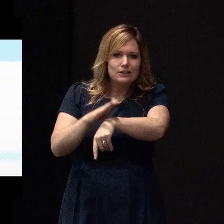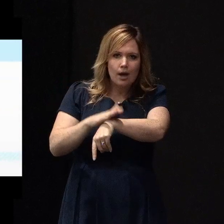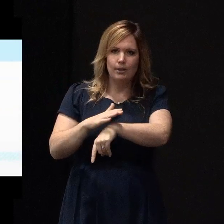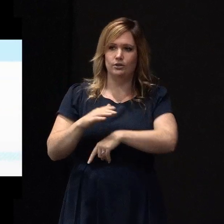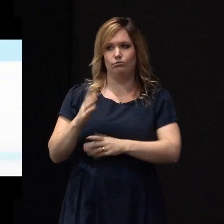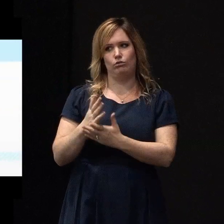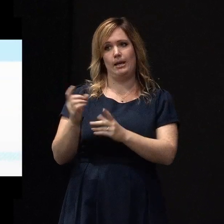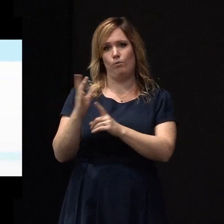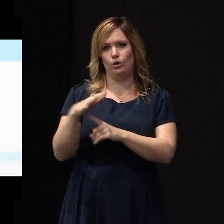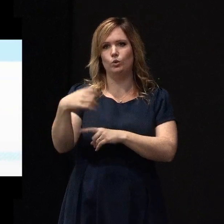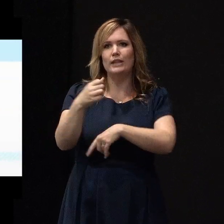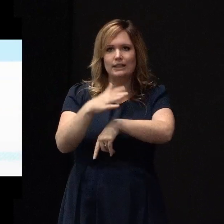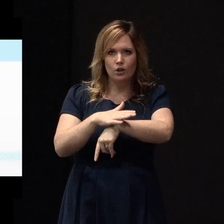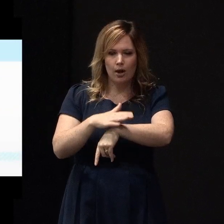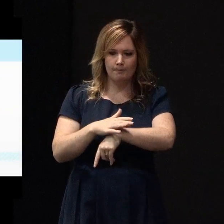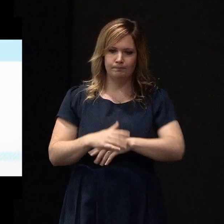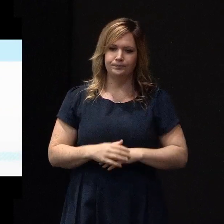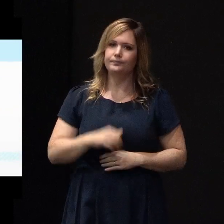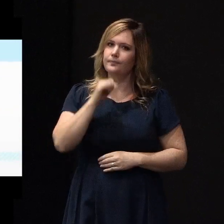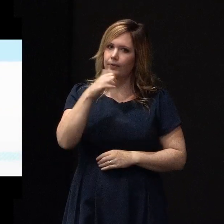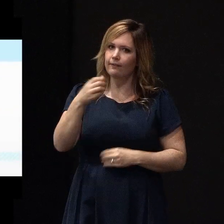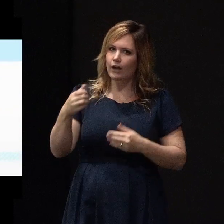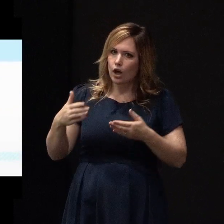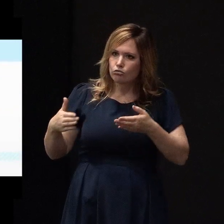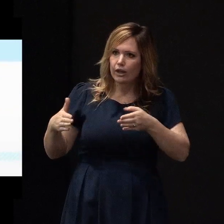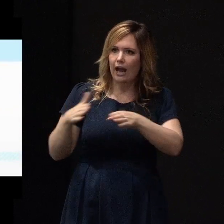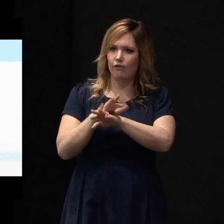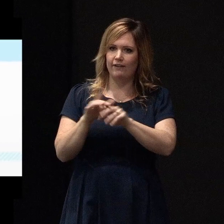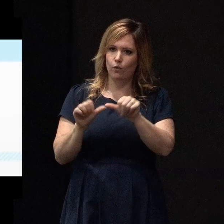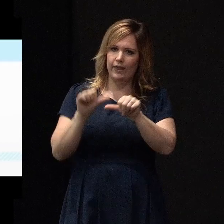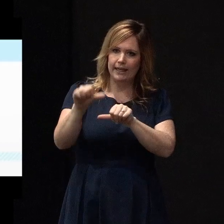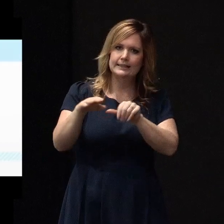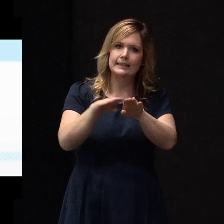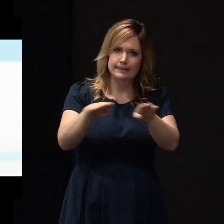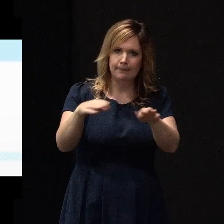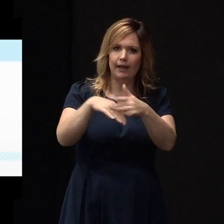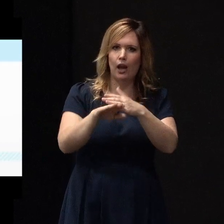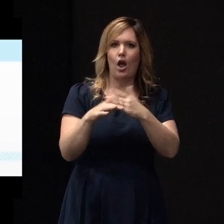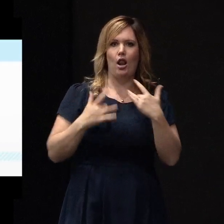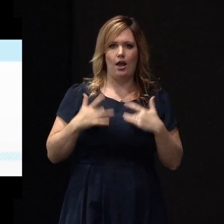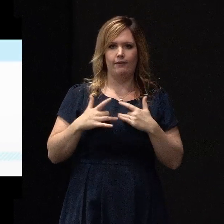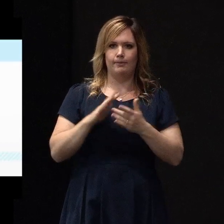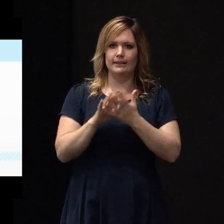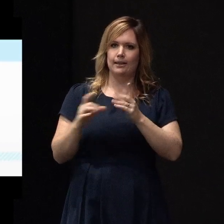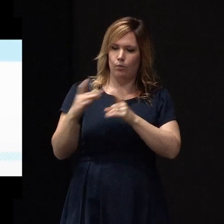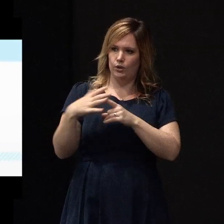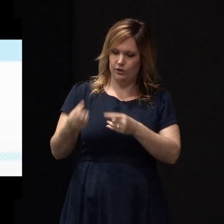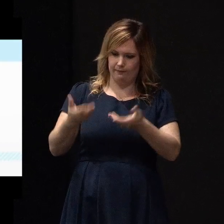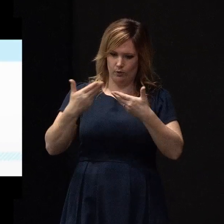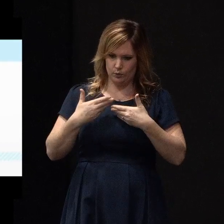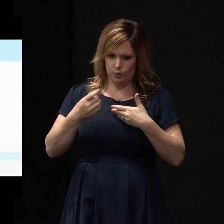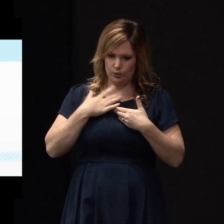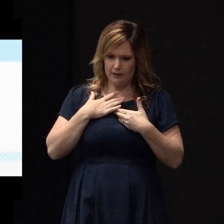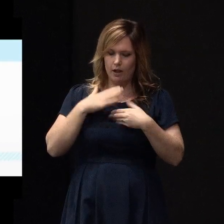important, if we're going to take recovery as the foundation for the next stage of our lives, that we give ourselves the time and space